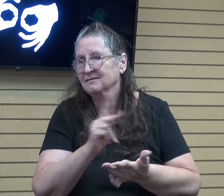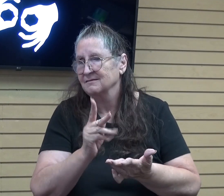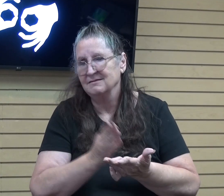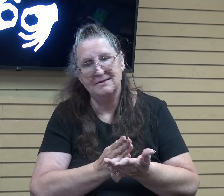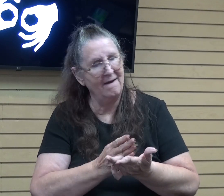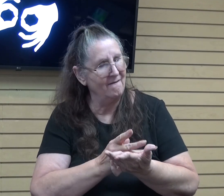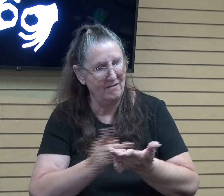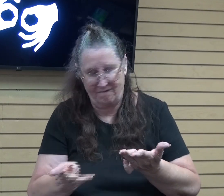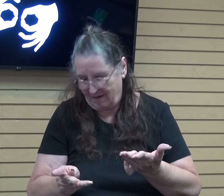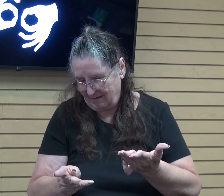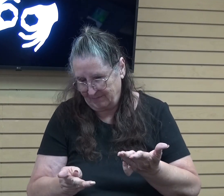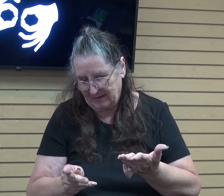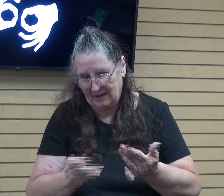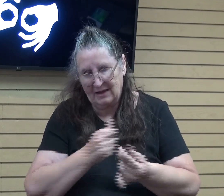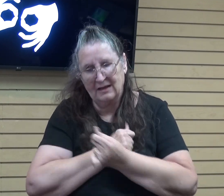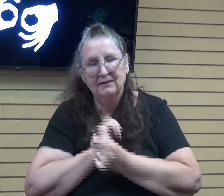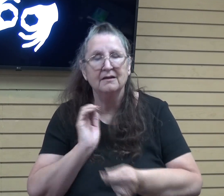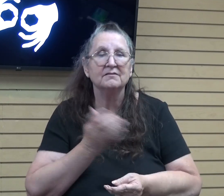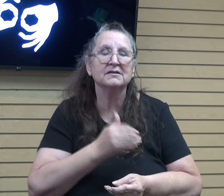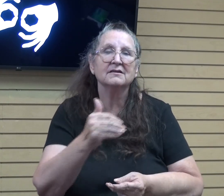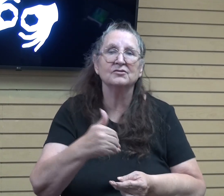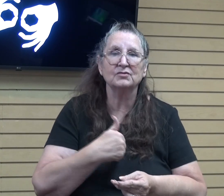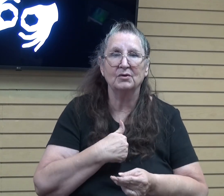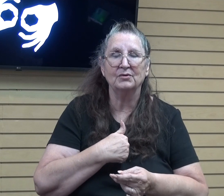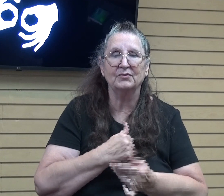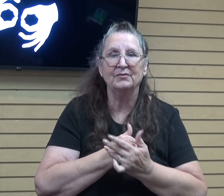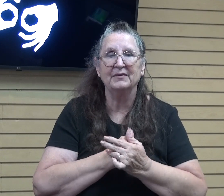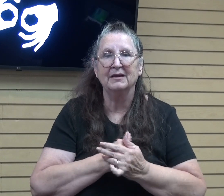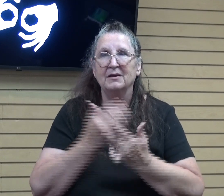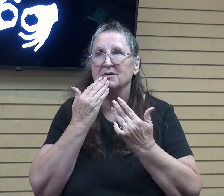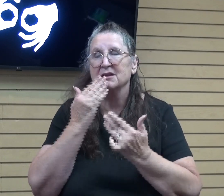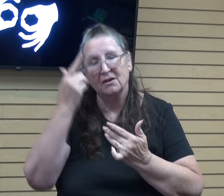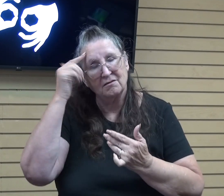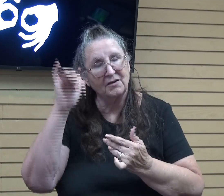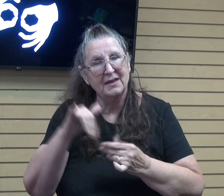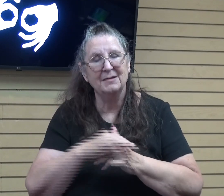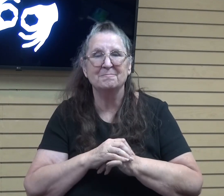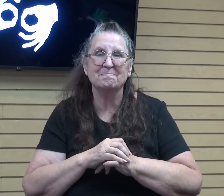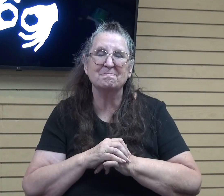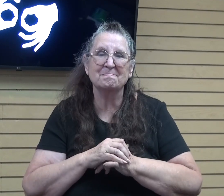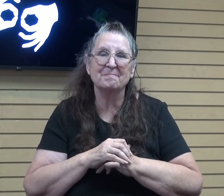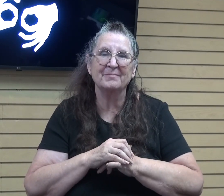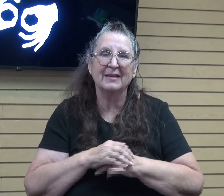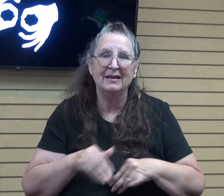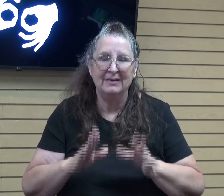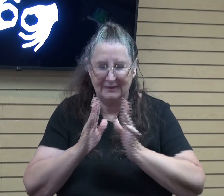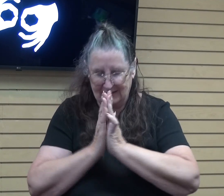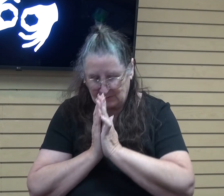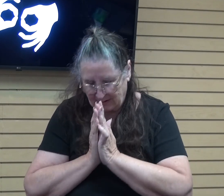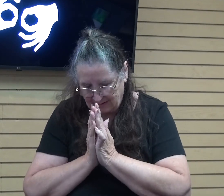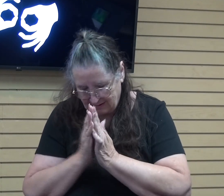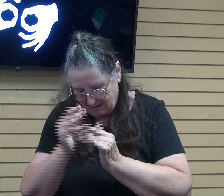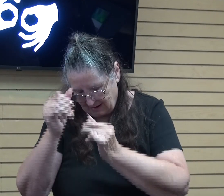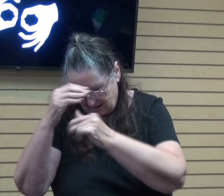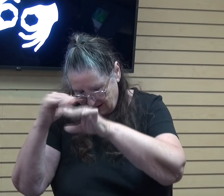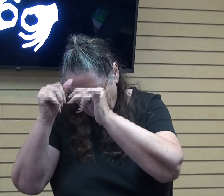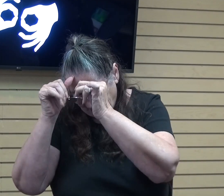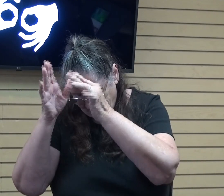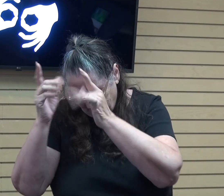He is the lover of our soul. And we thank him for that. Let's pray. Heavenly Father, we come before you. Lord,